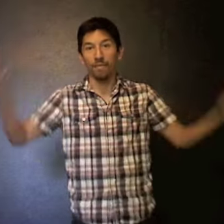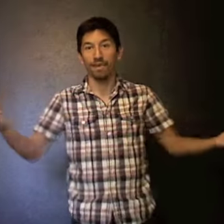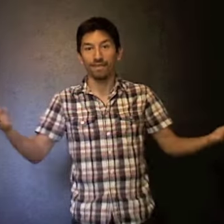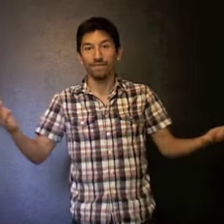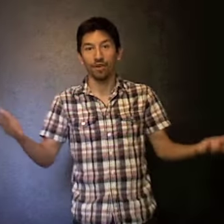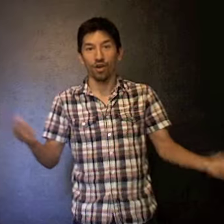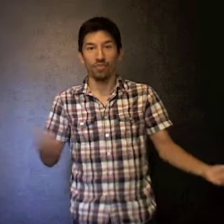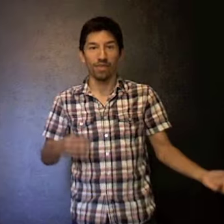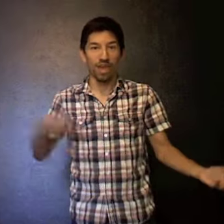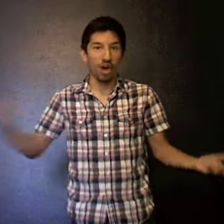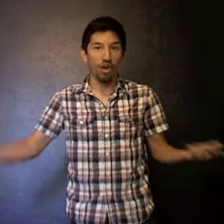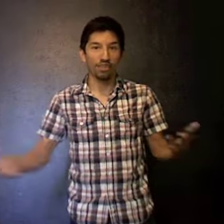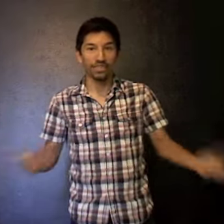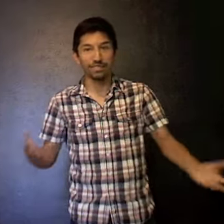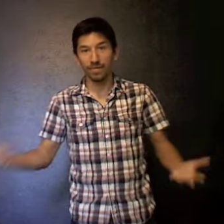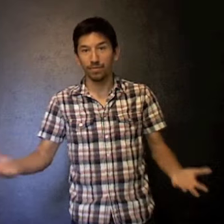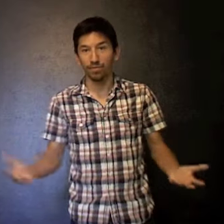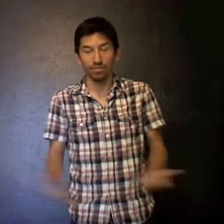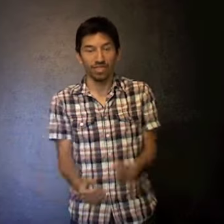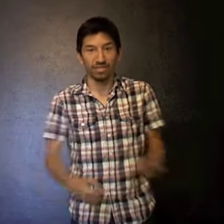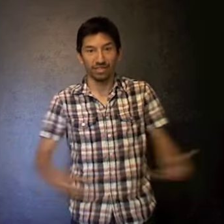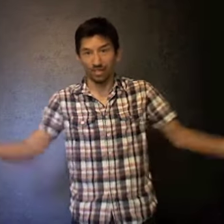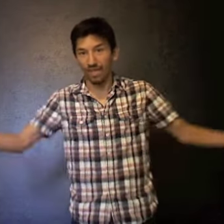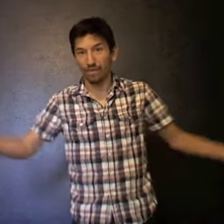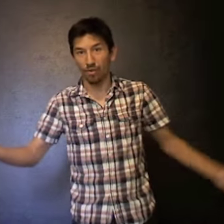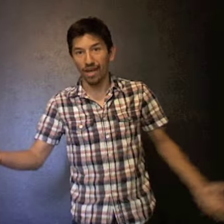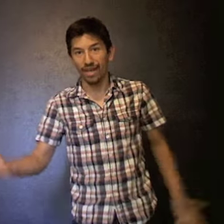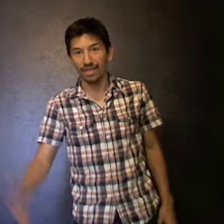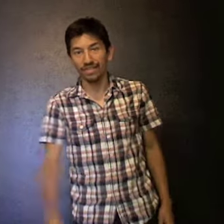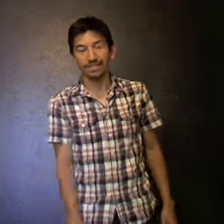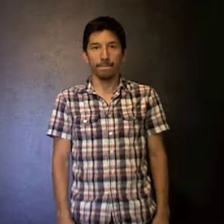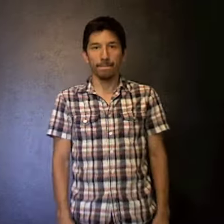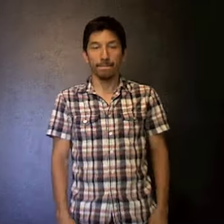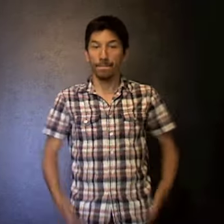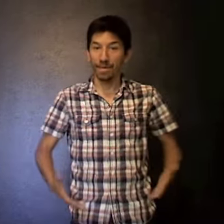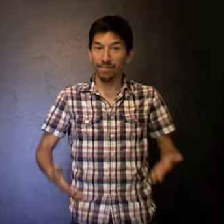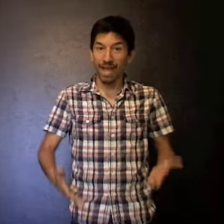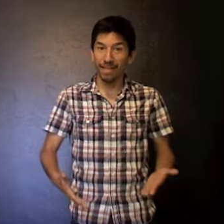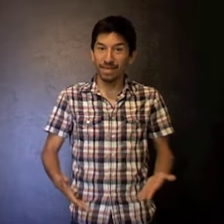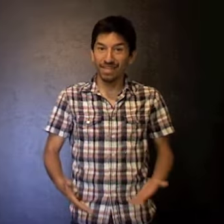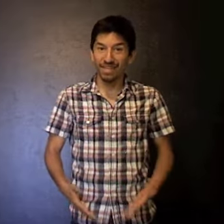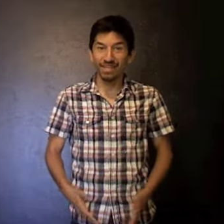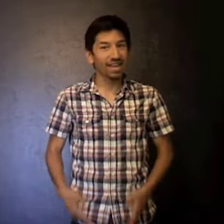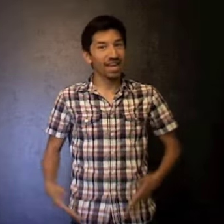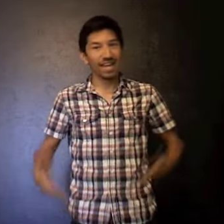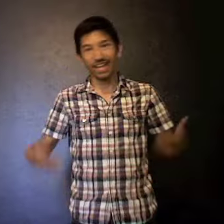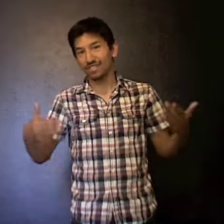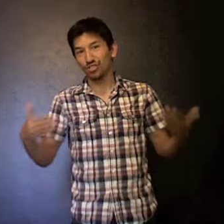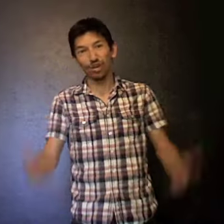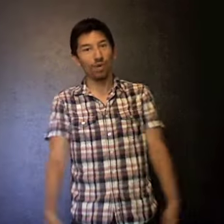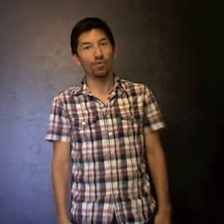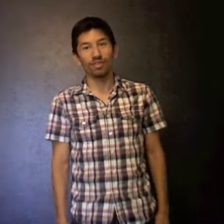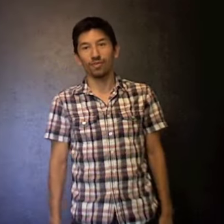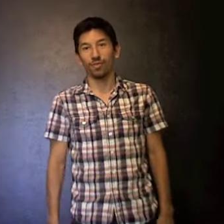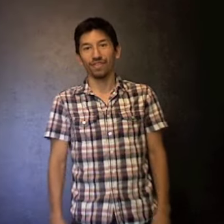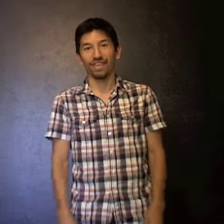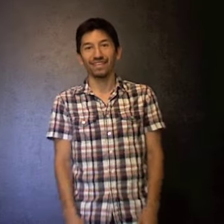money from all these people who just give it away. But in my opinion, it's totally worth it.